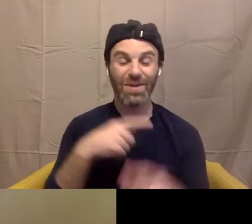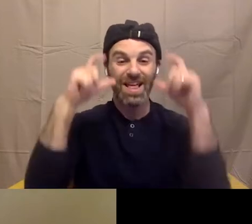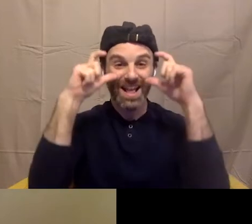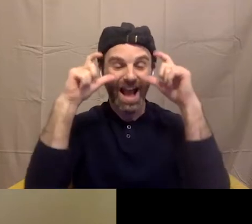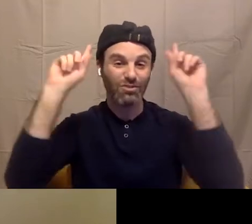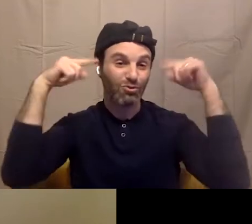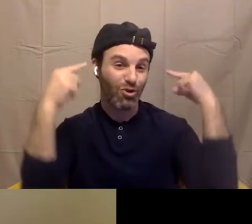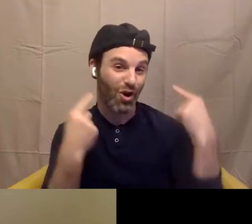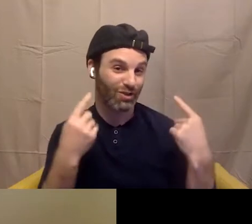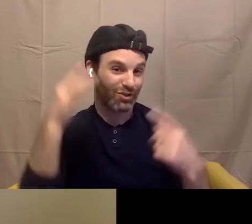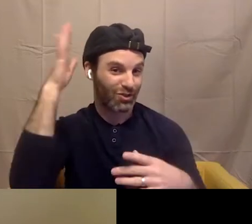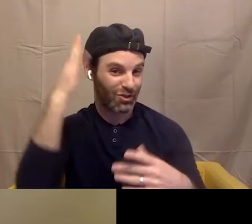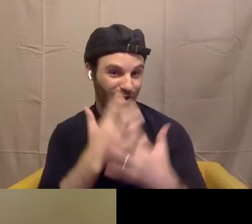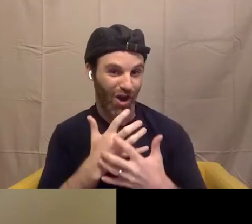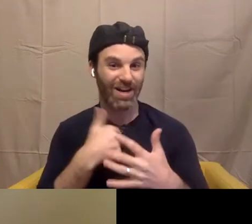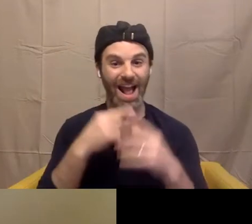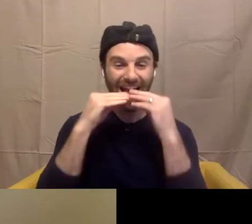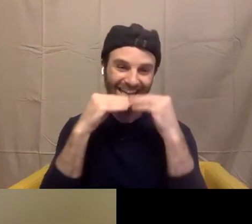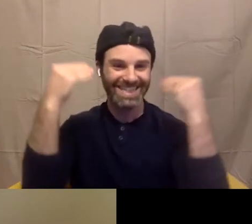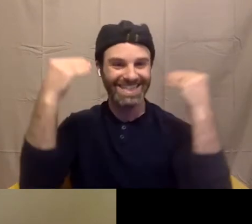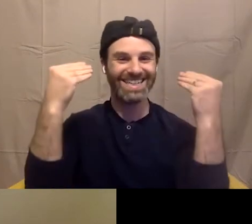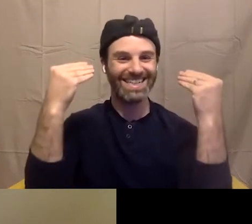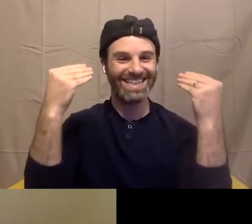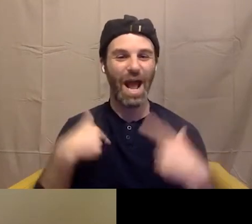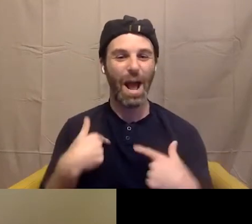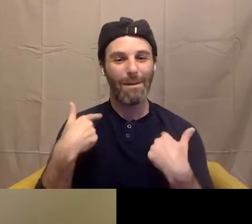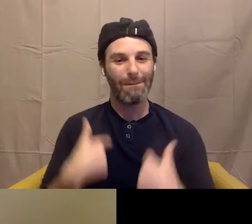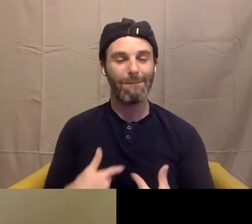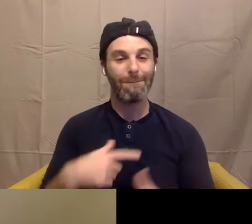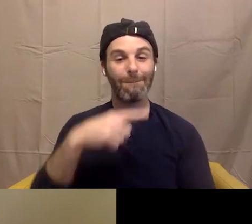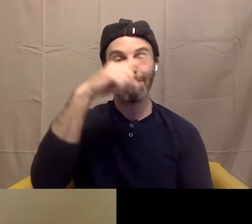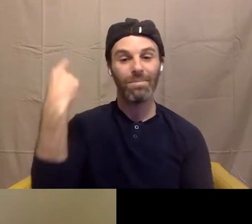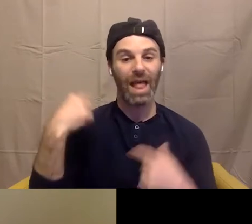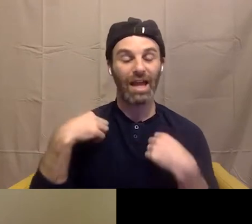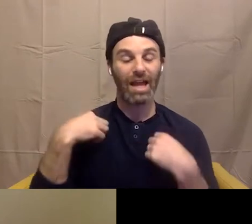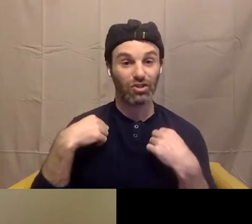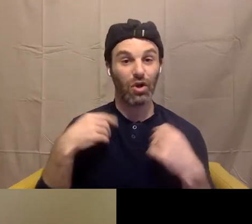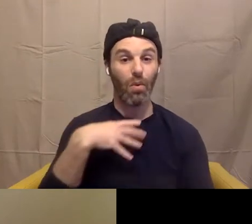black top with white flowers, and I have a bookshelf with sex education books and teaching tools behind me.